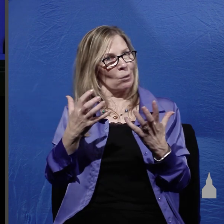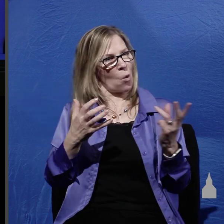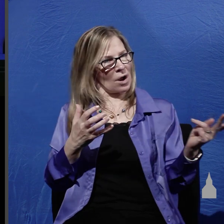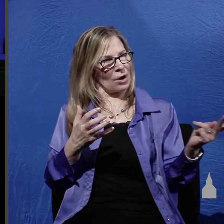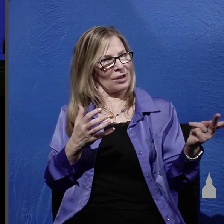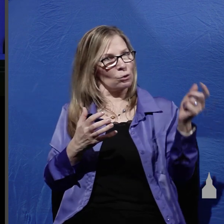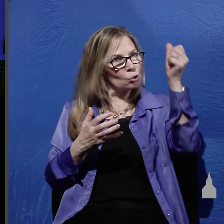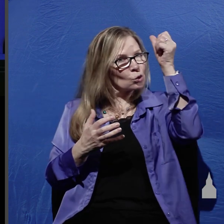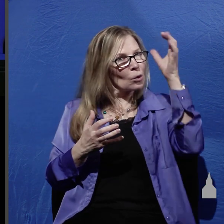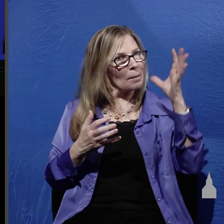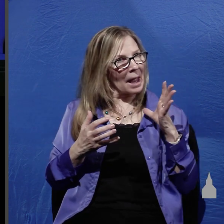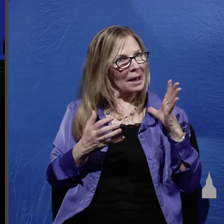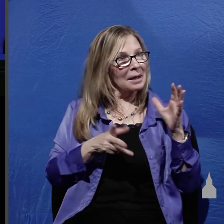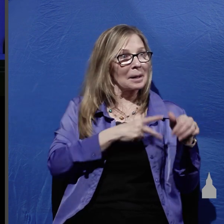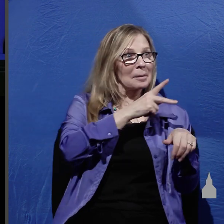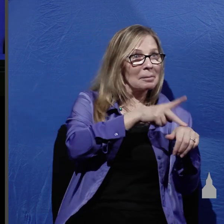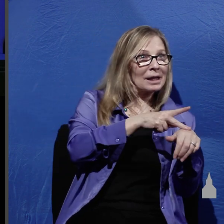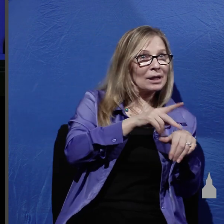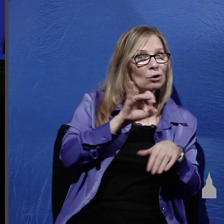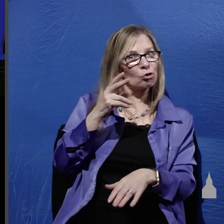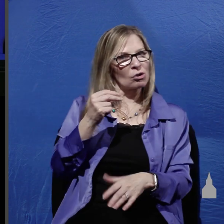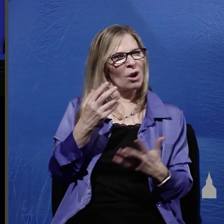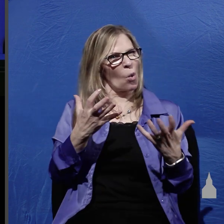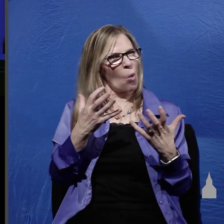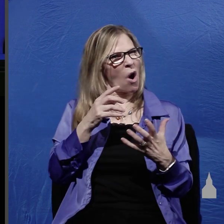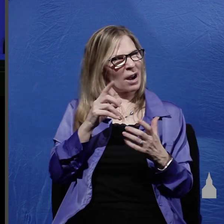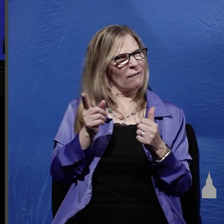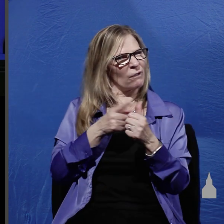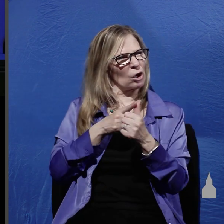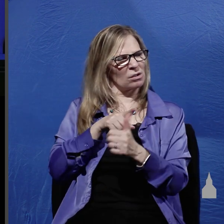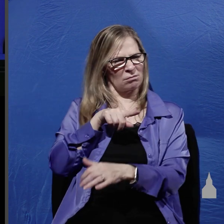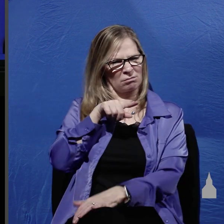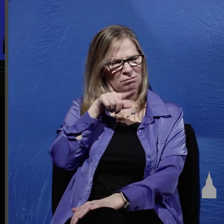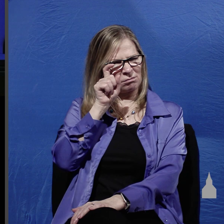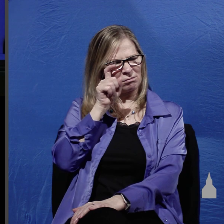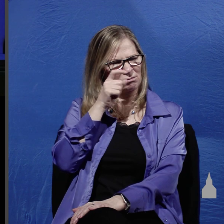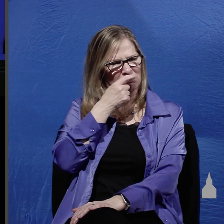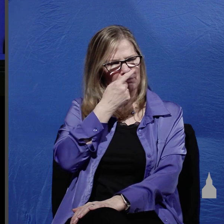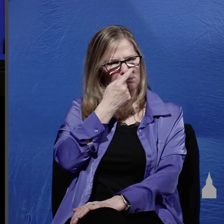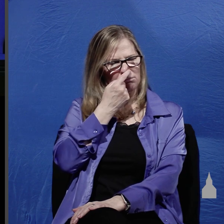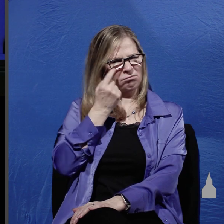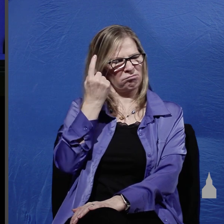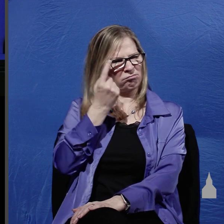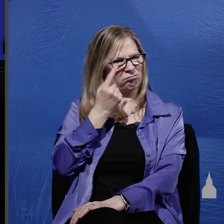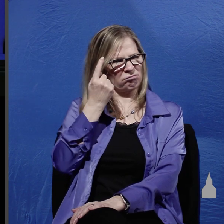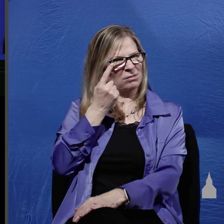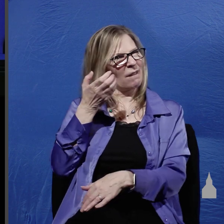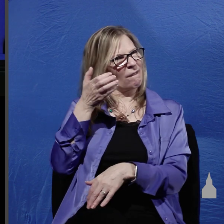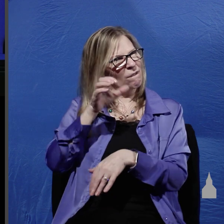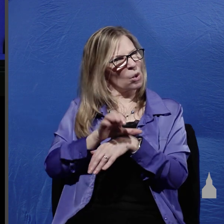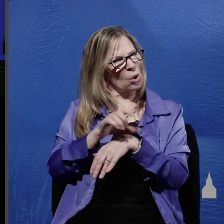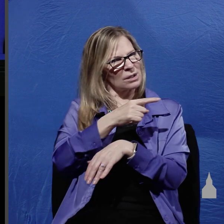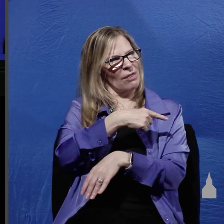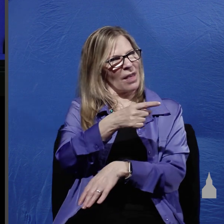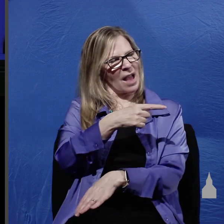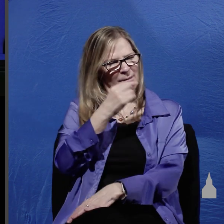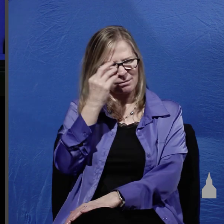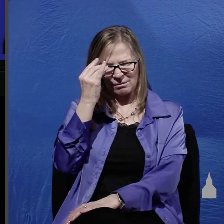Peter and John to be puzzled at first he wanted that so that it would force them to to think this thing